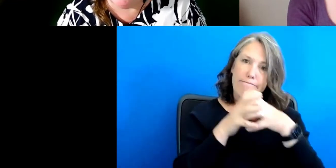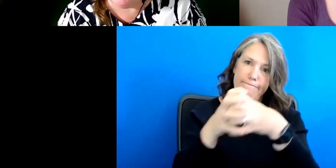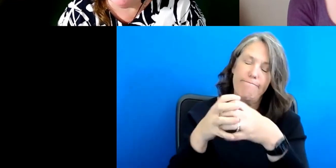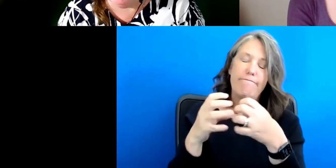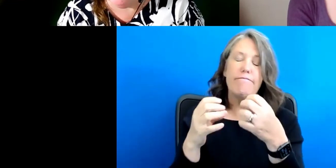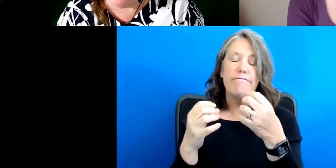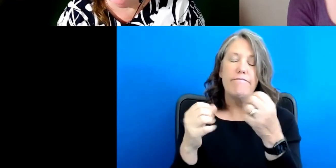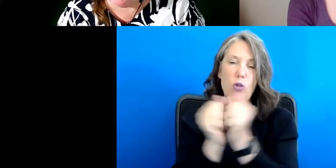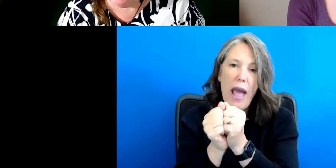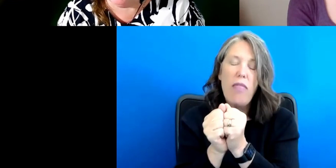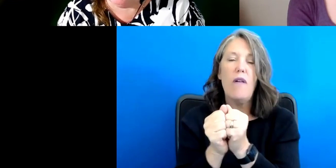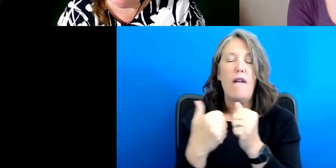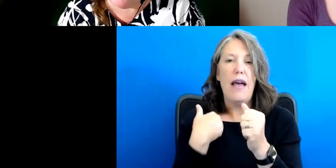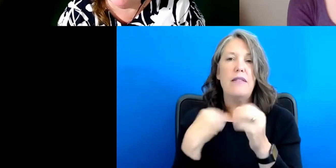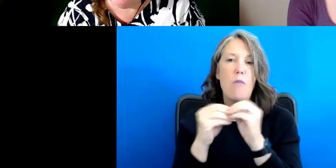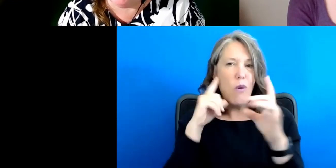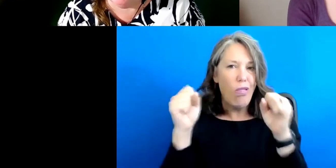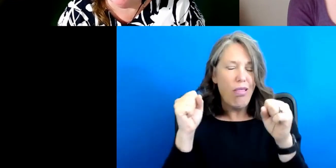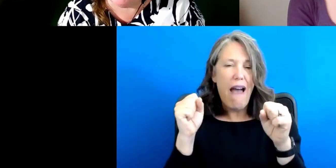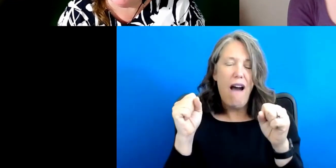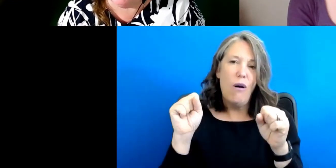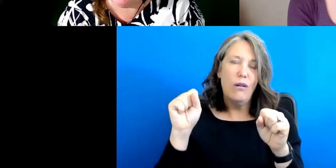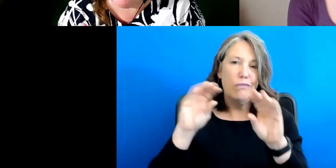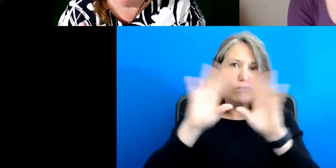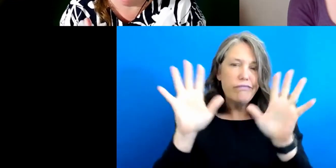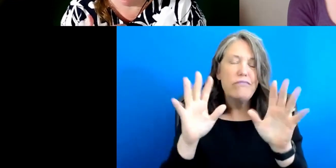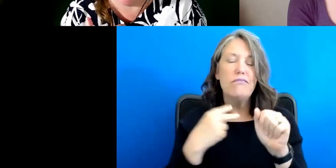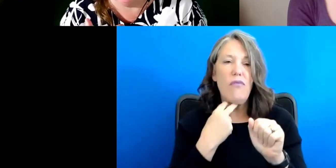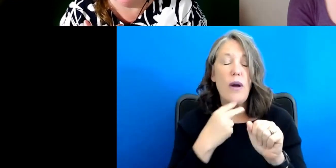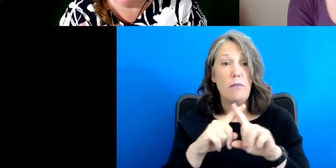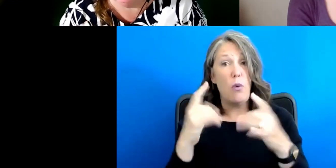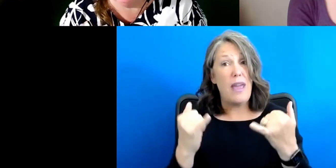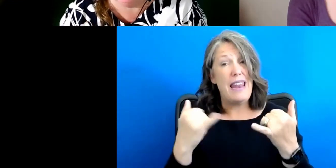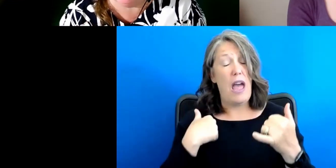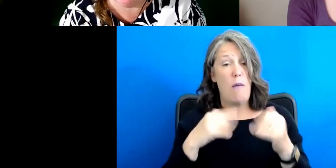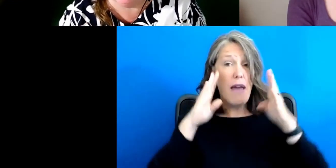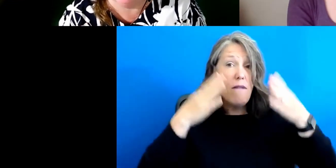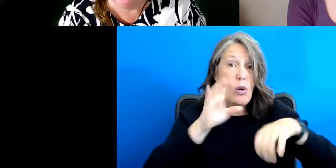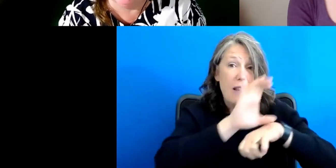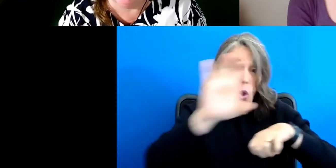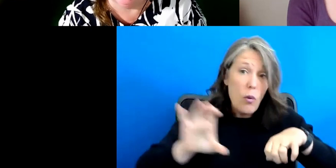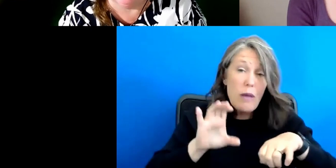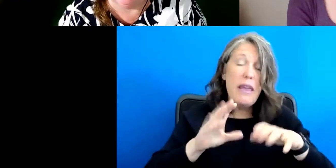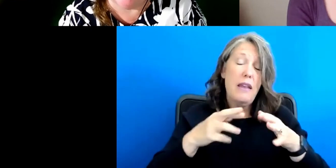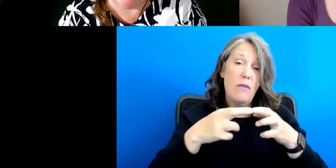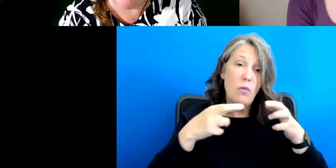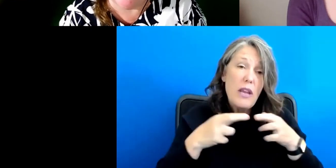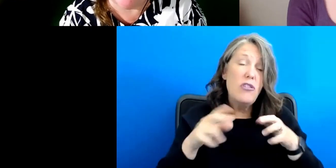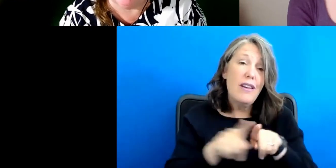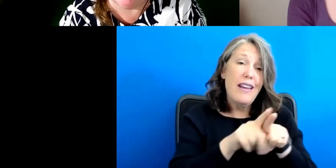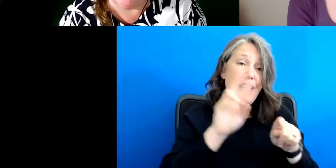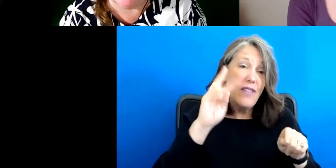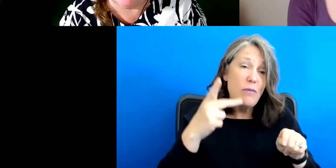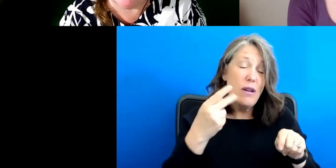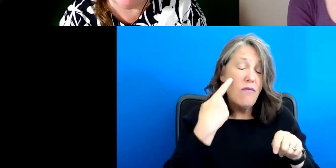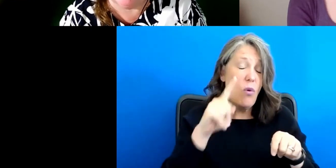of my DPI work right now is focused on the Caribbean region as the vice president of, um, DPI